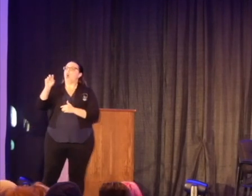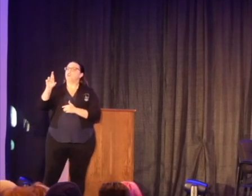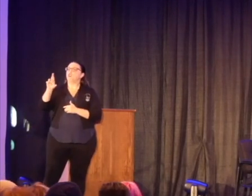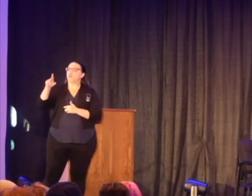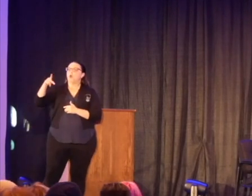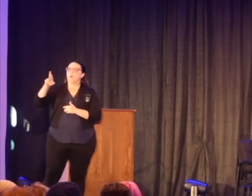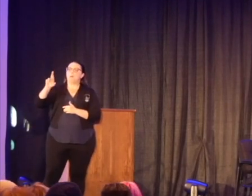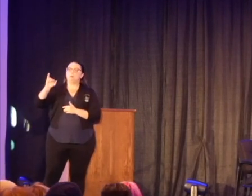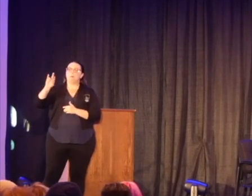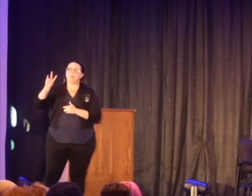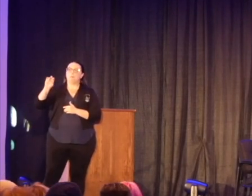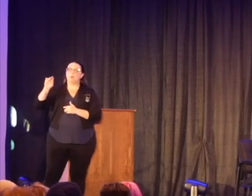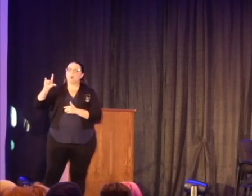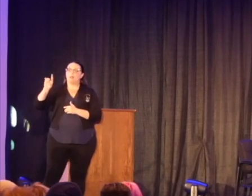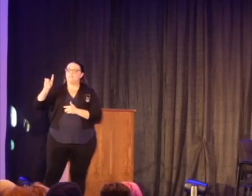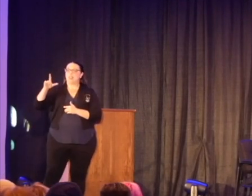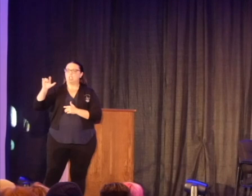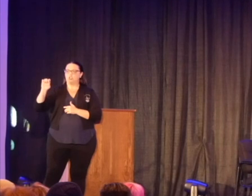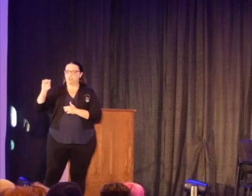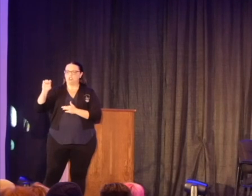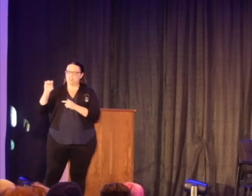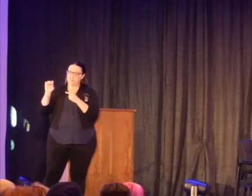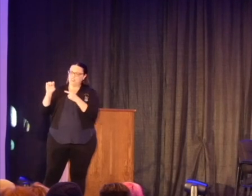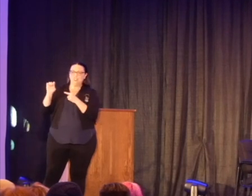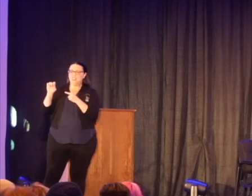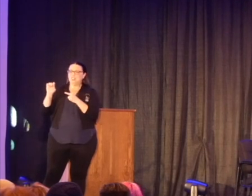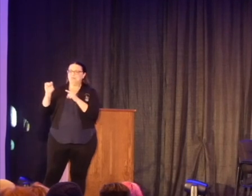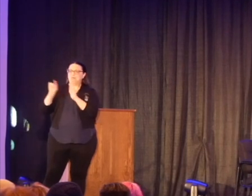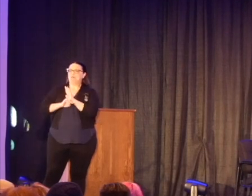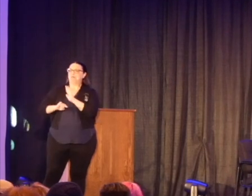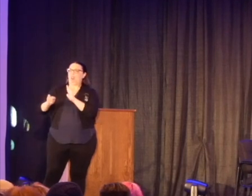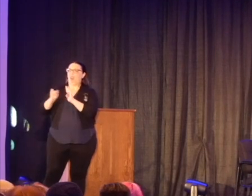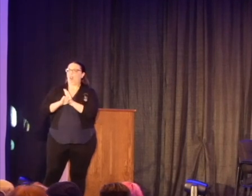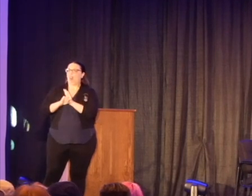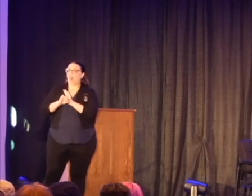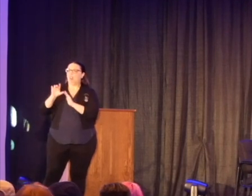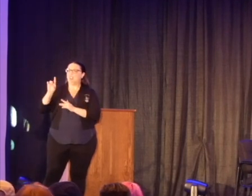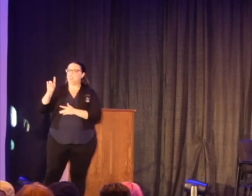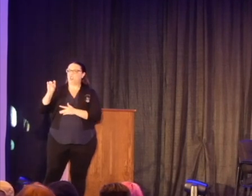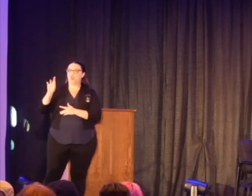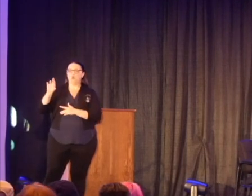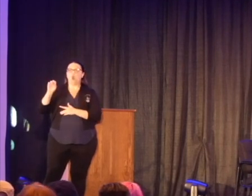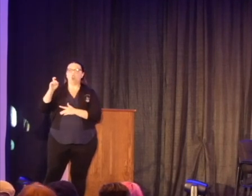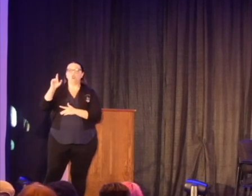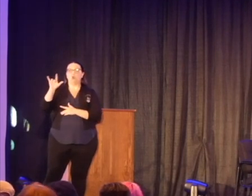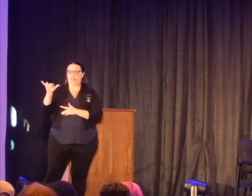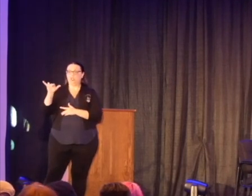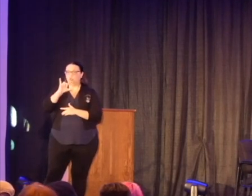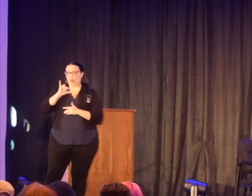was in a lot of ways very derogatory. But I think when you think in terms of being